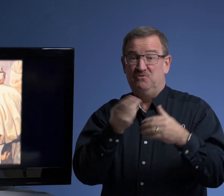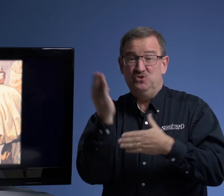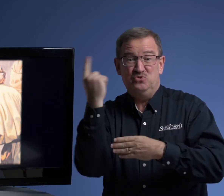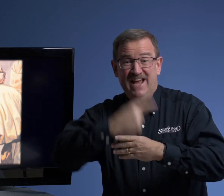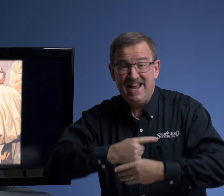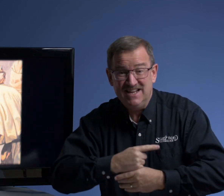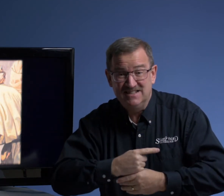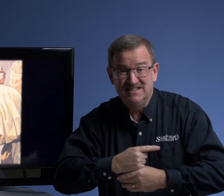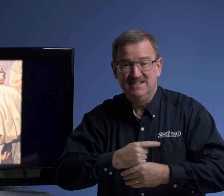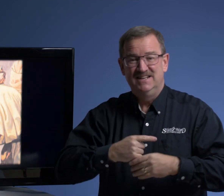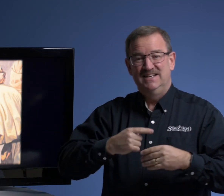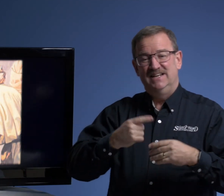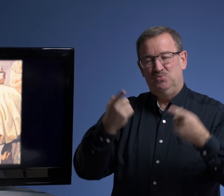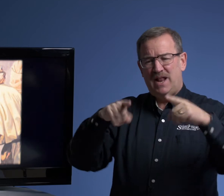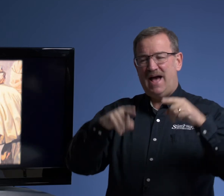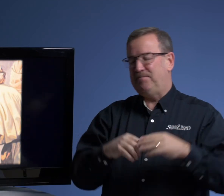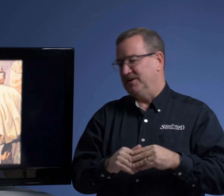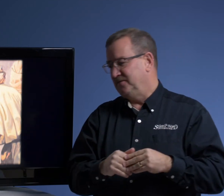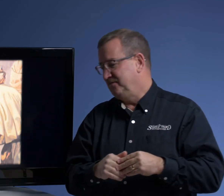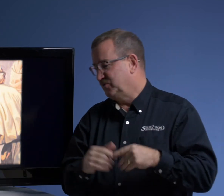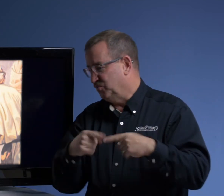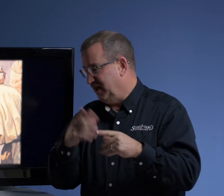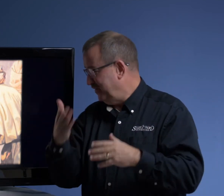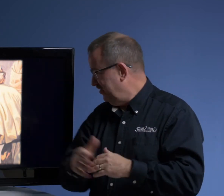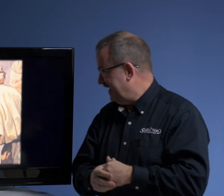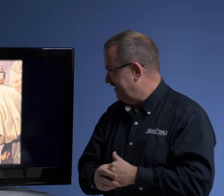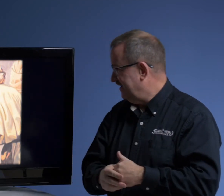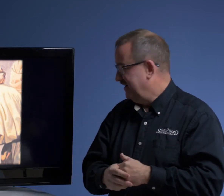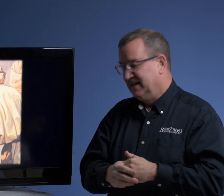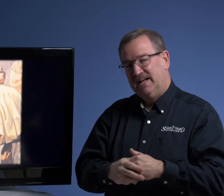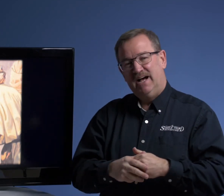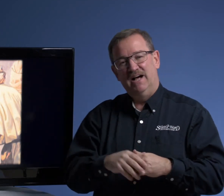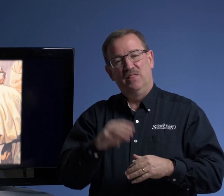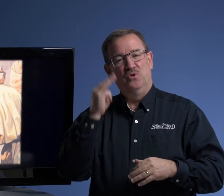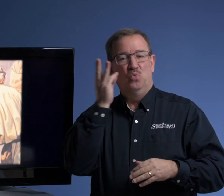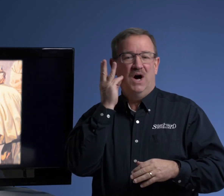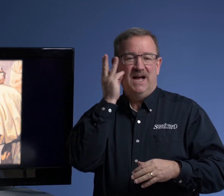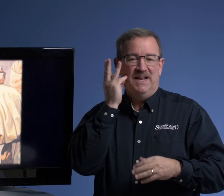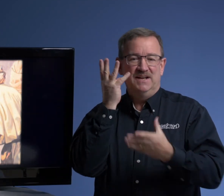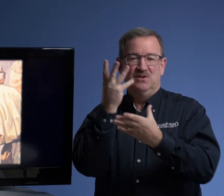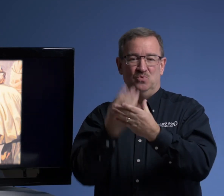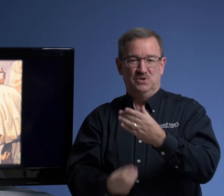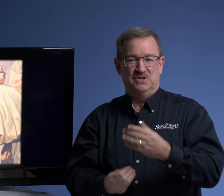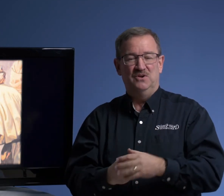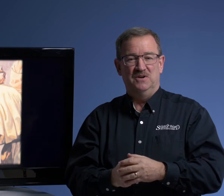few days. And what happened while they were there, uh, the wine was gone.